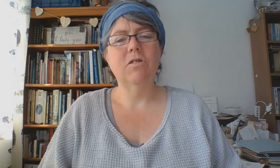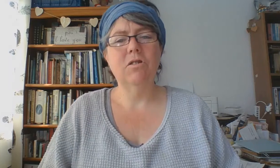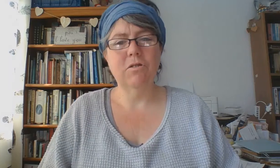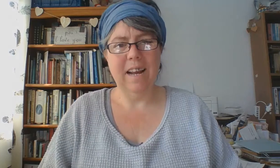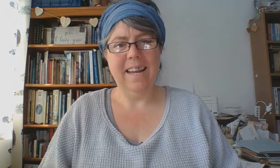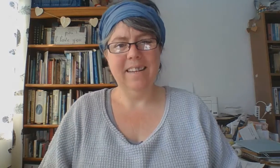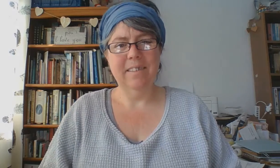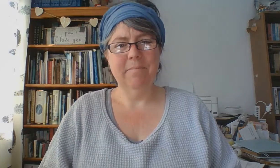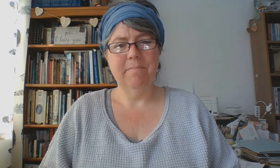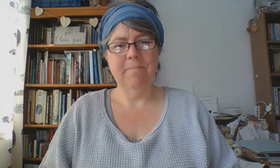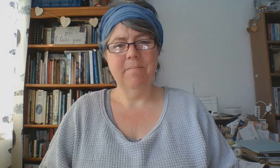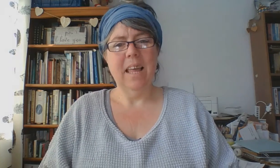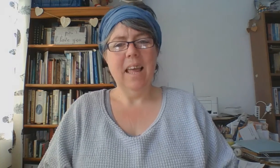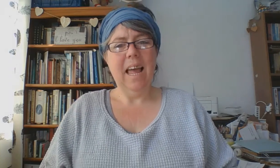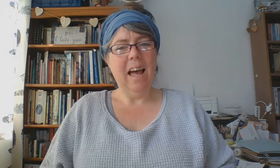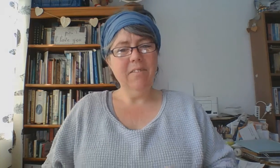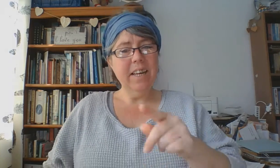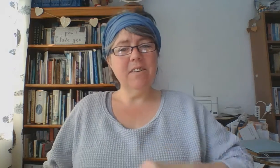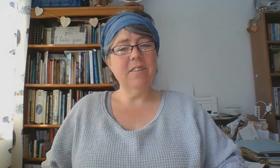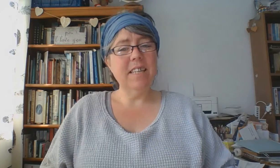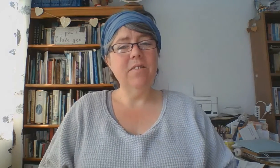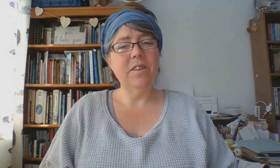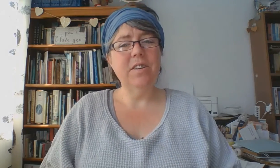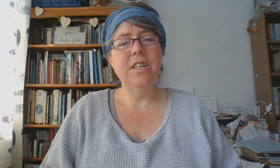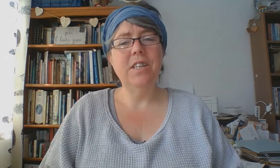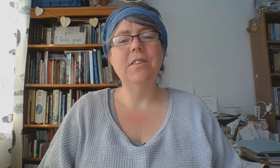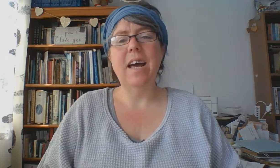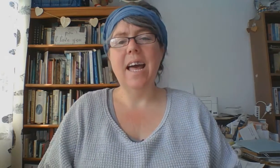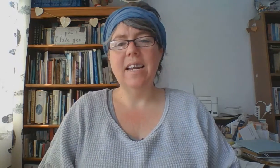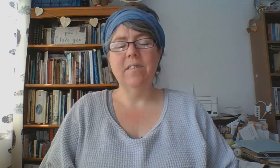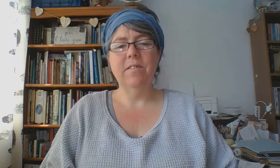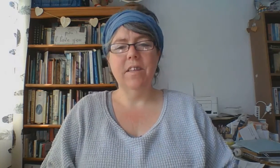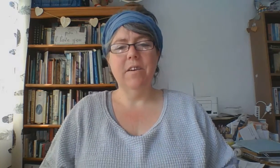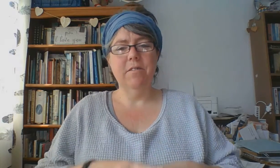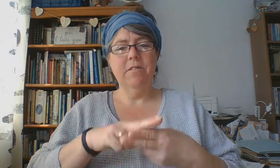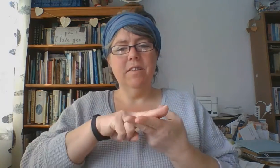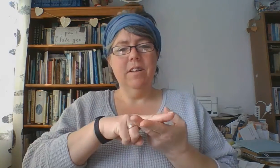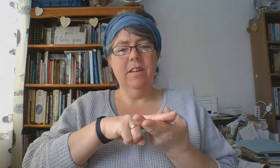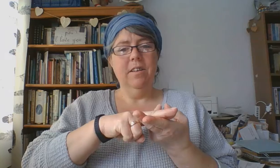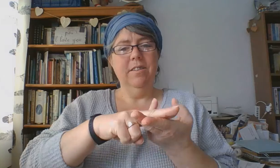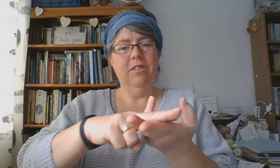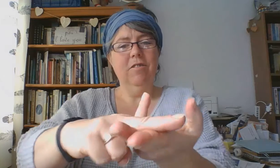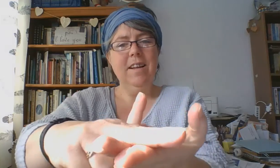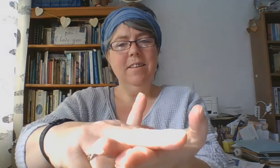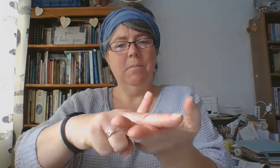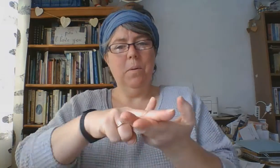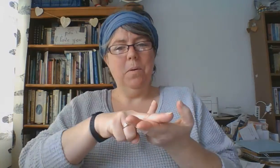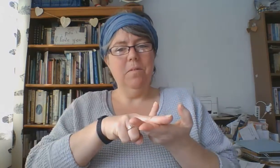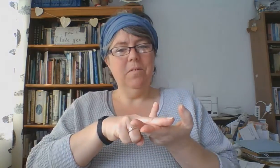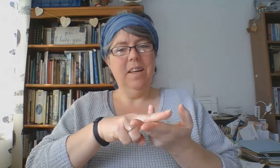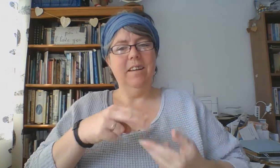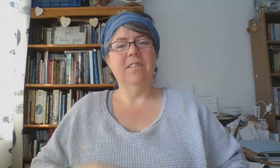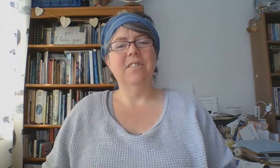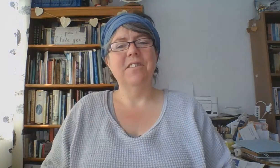Train. Have a go. See if you can do any of those transport vehicles